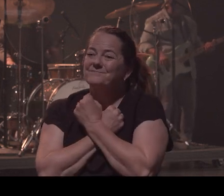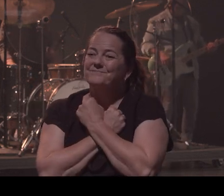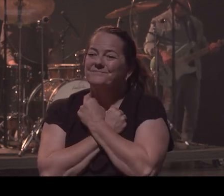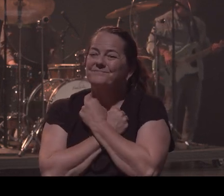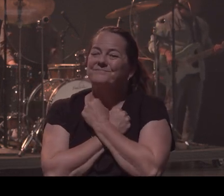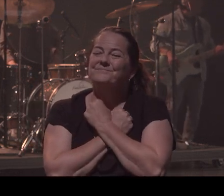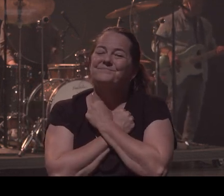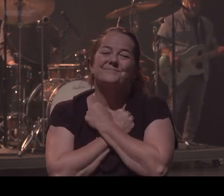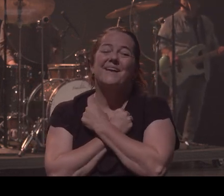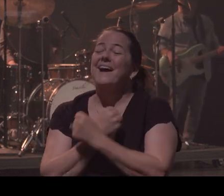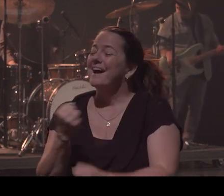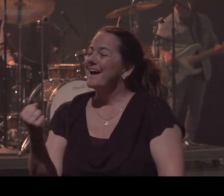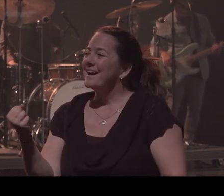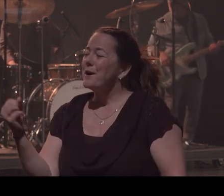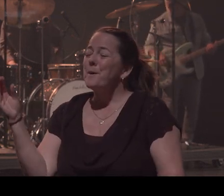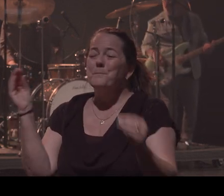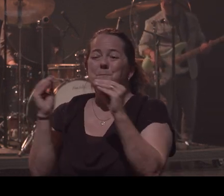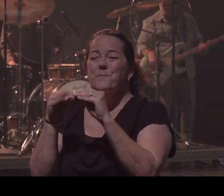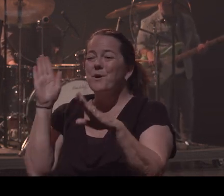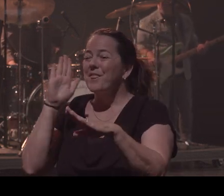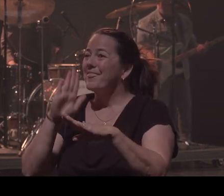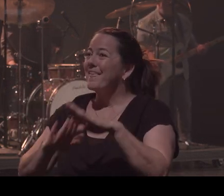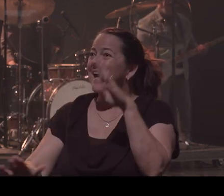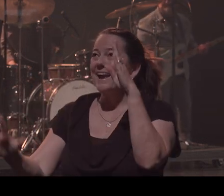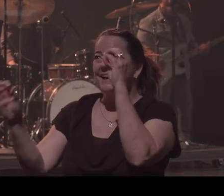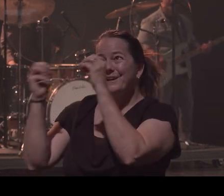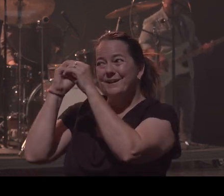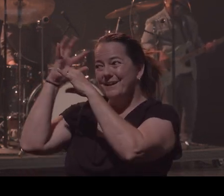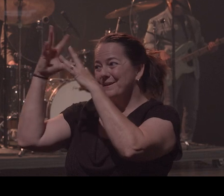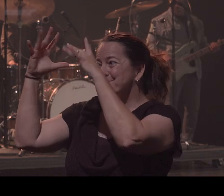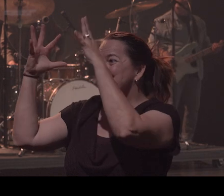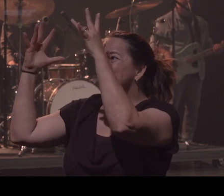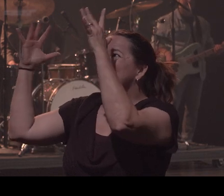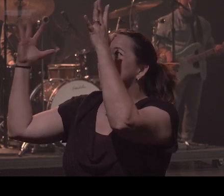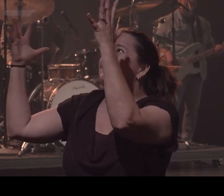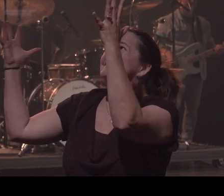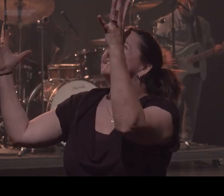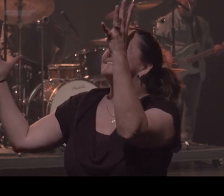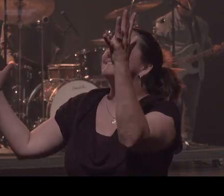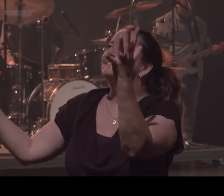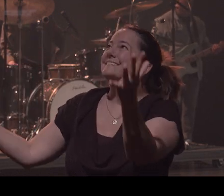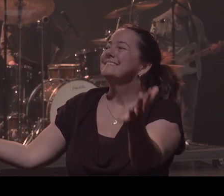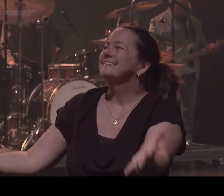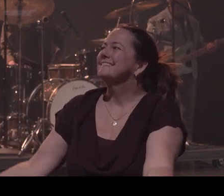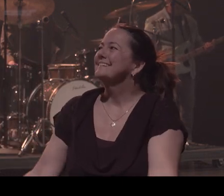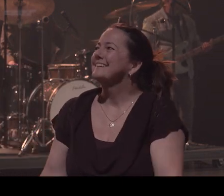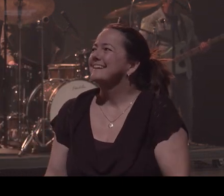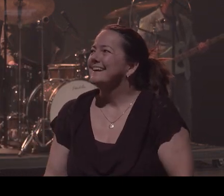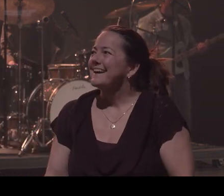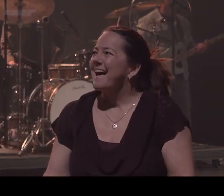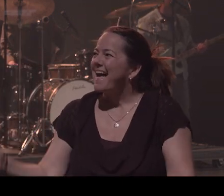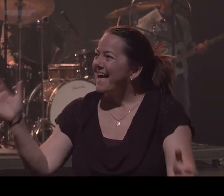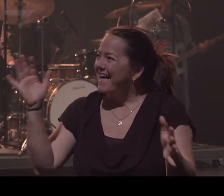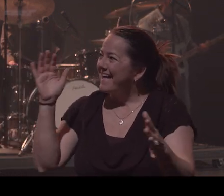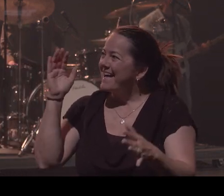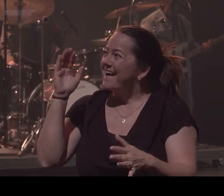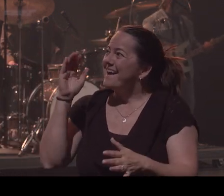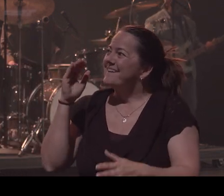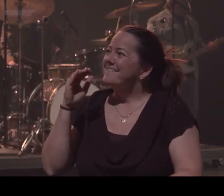more than I could imagine imagine and that is enough yes it